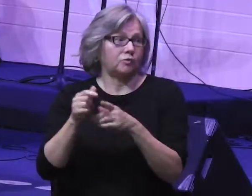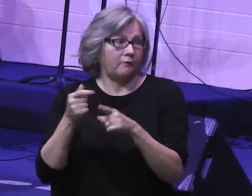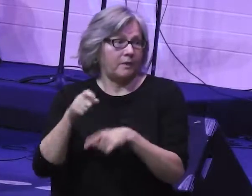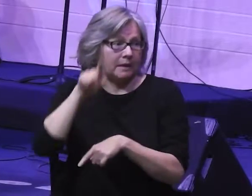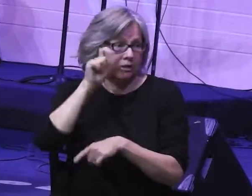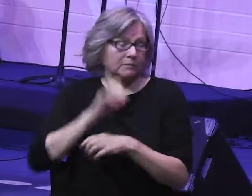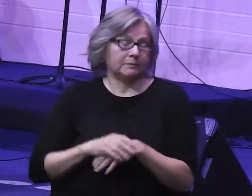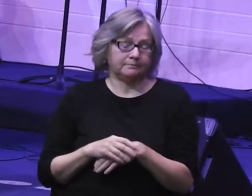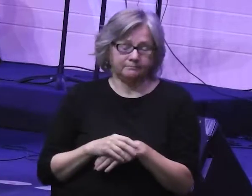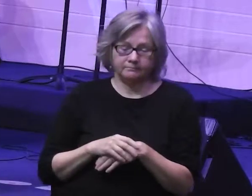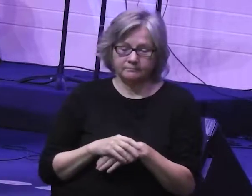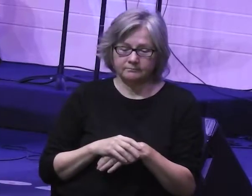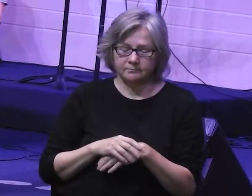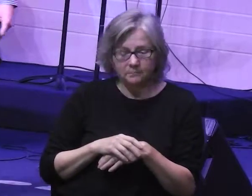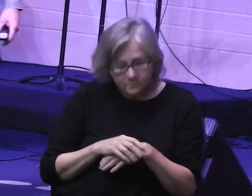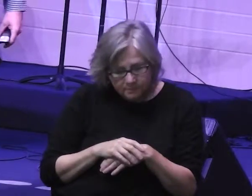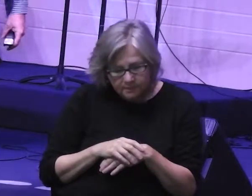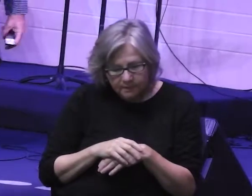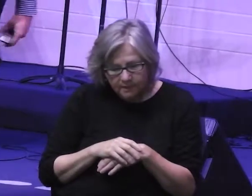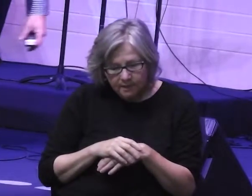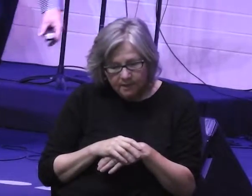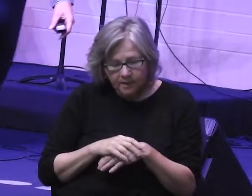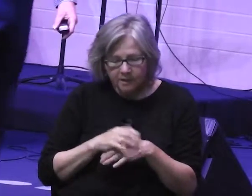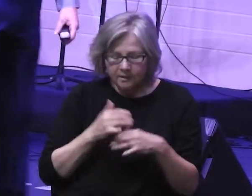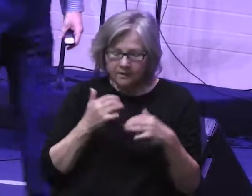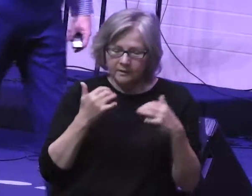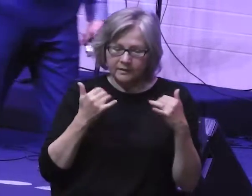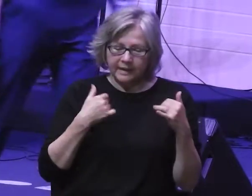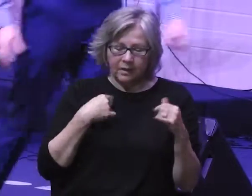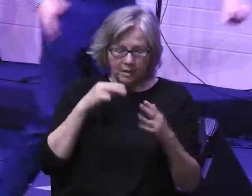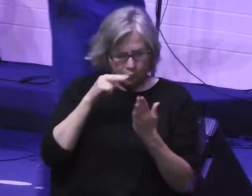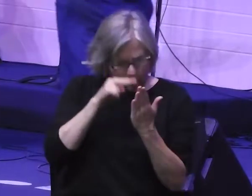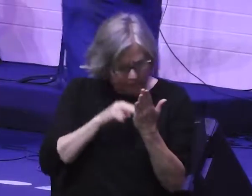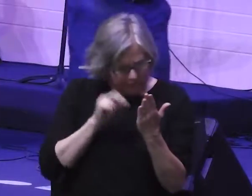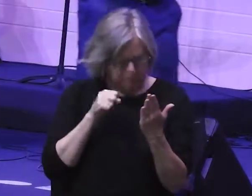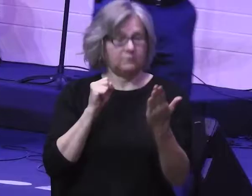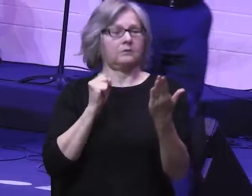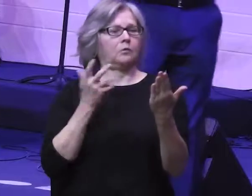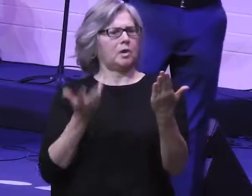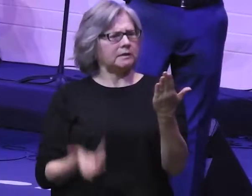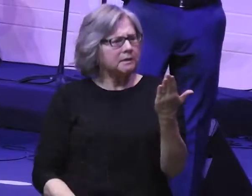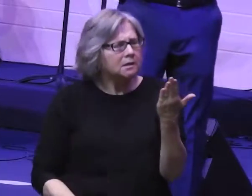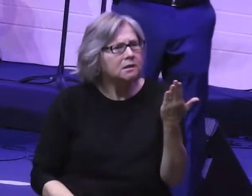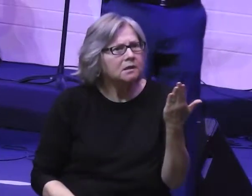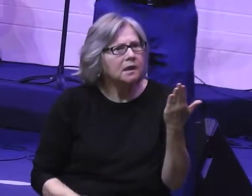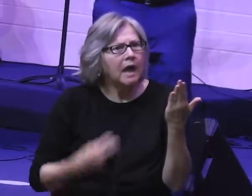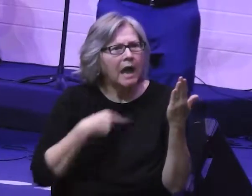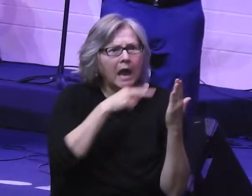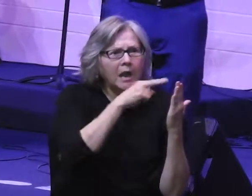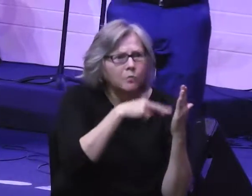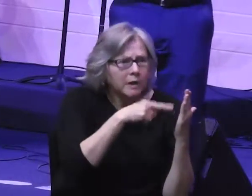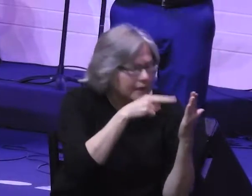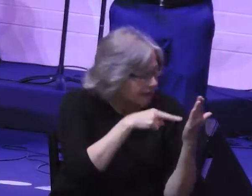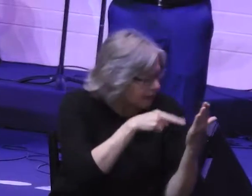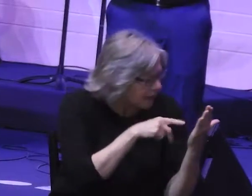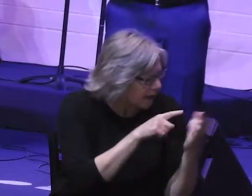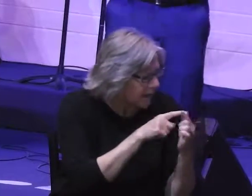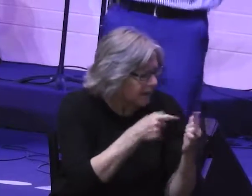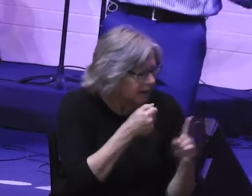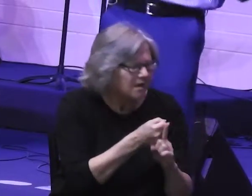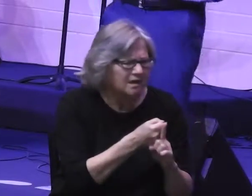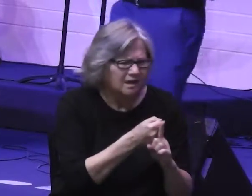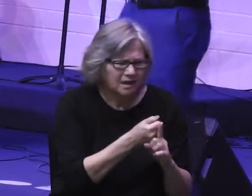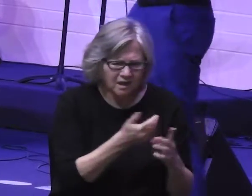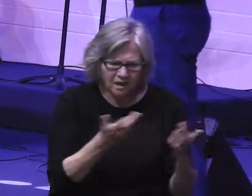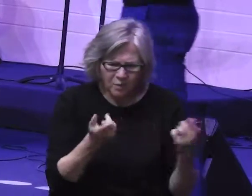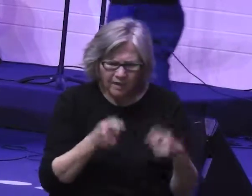Now, this is what I would call literary whiplash. You know, the reader's been moving along, and then you get to